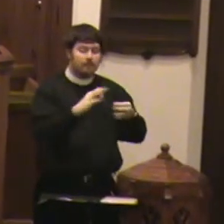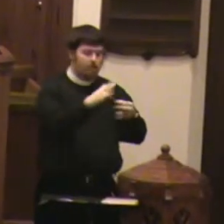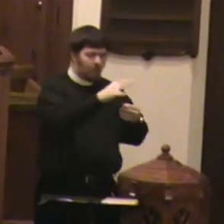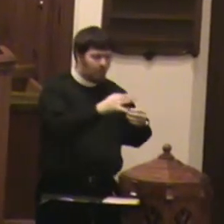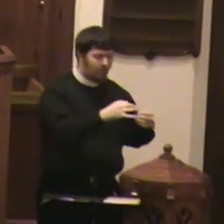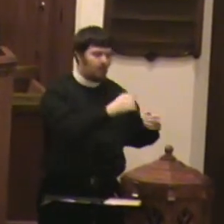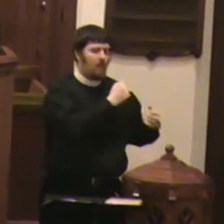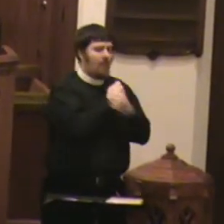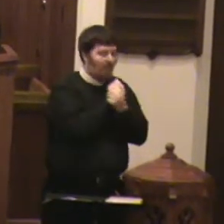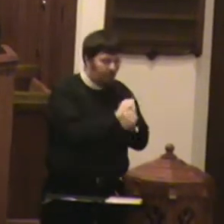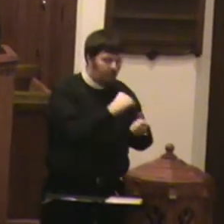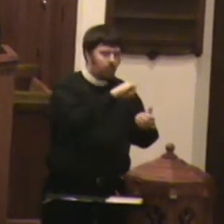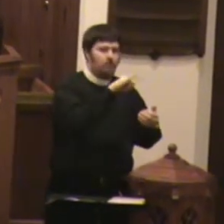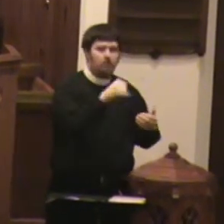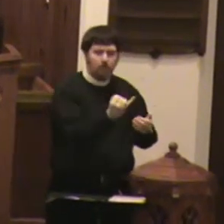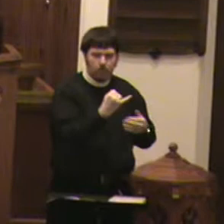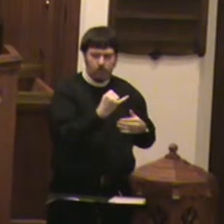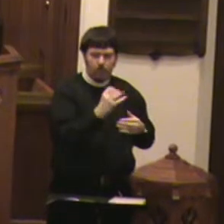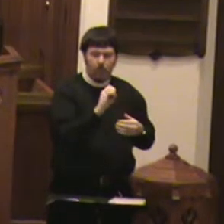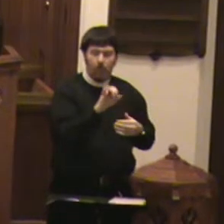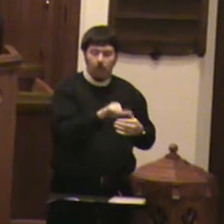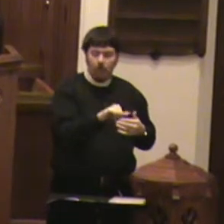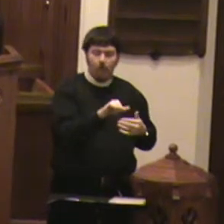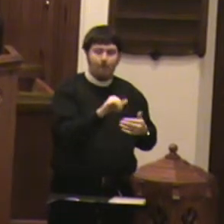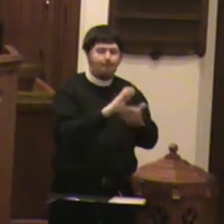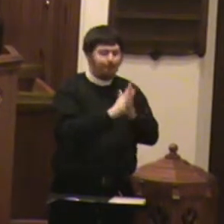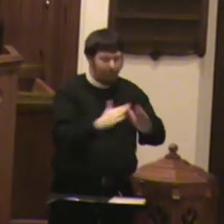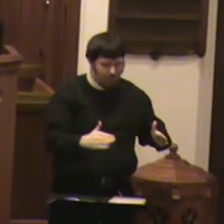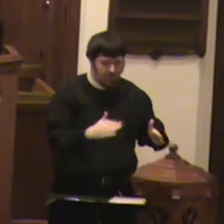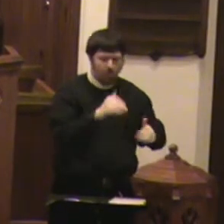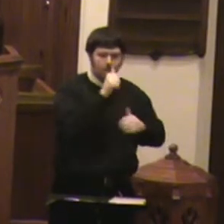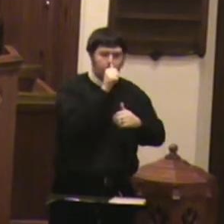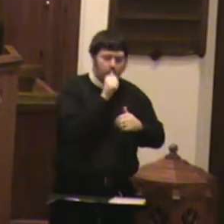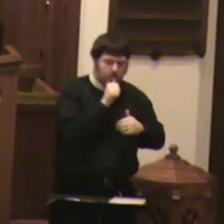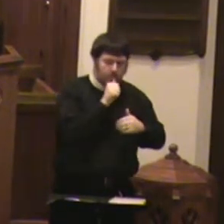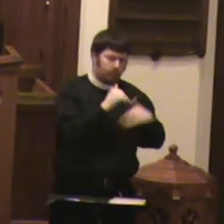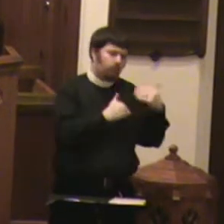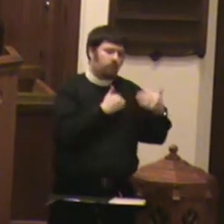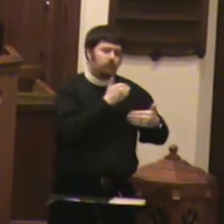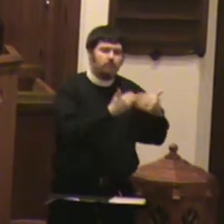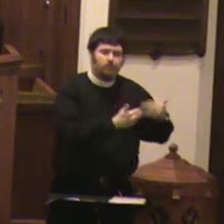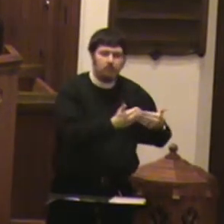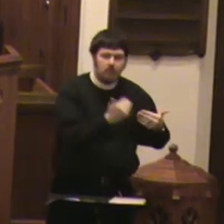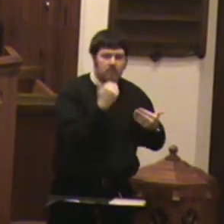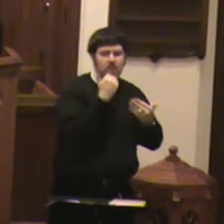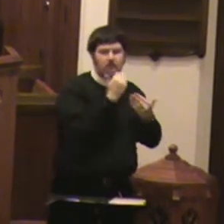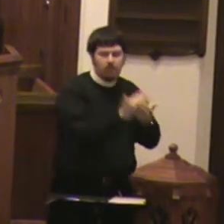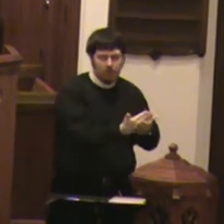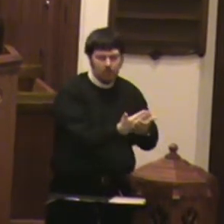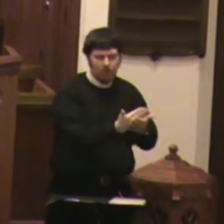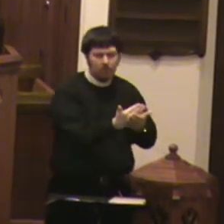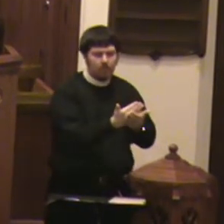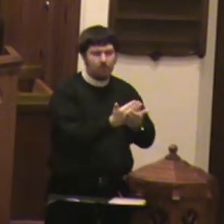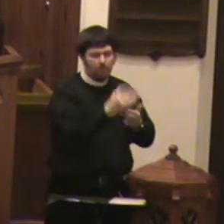joy, peace, patience, kindness, goodness, faithfulness,